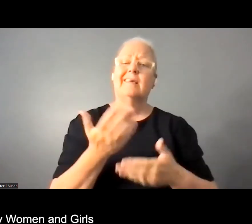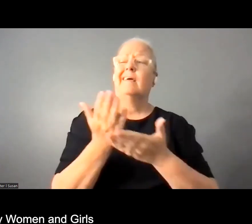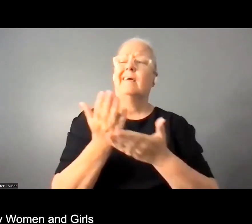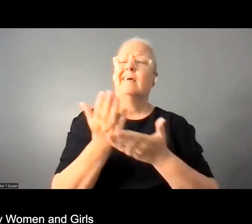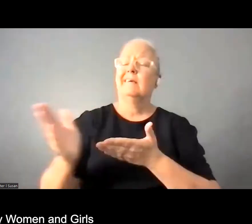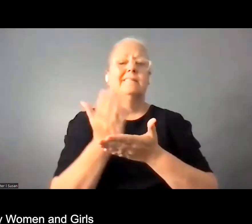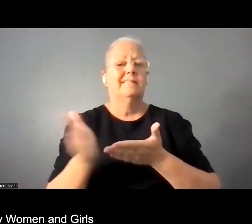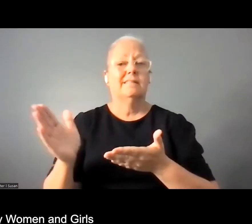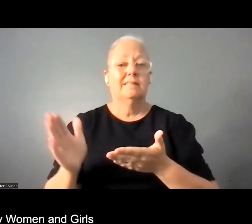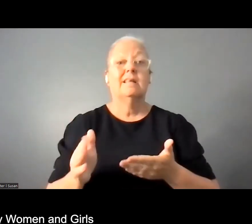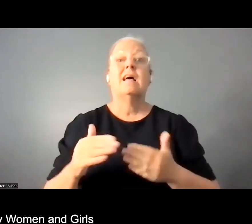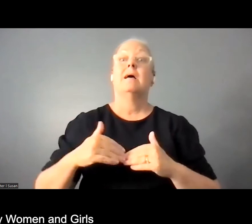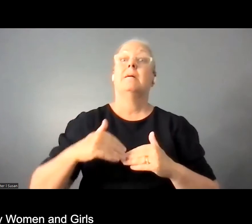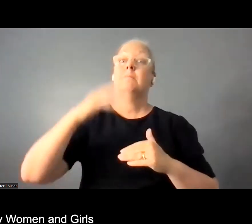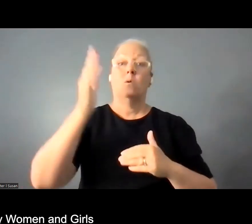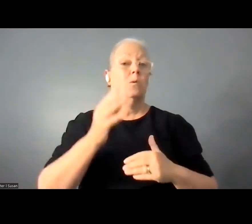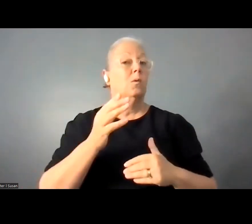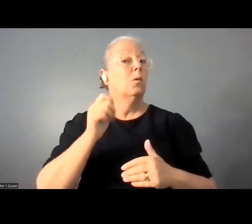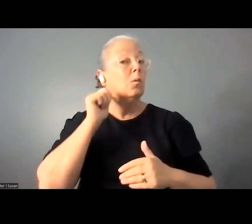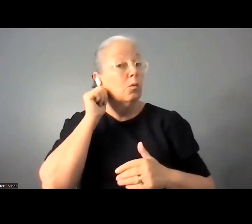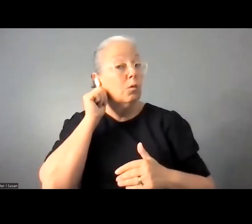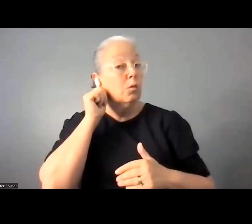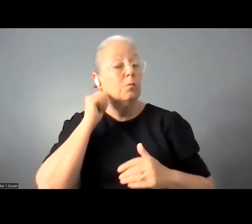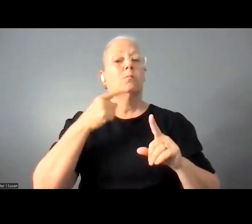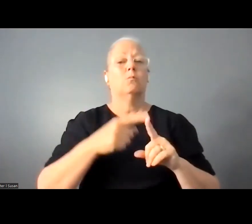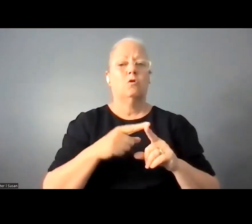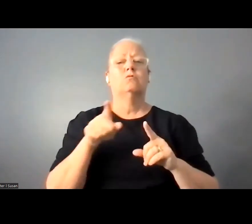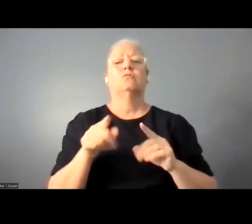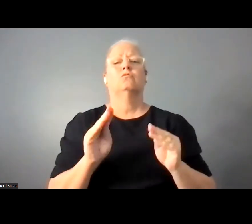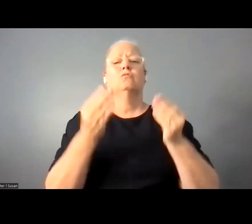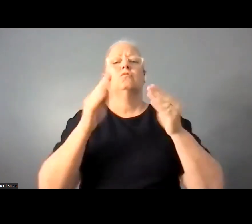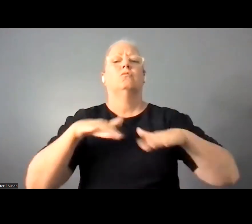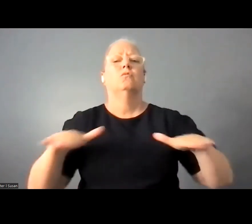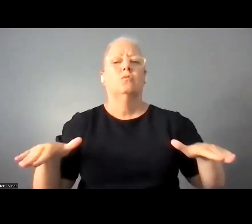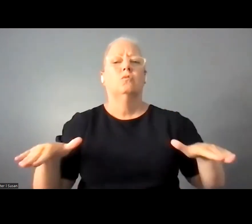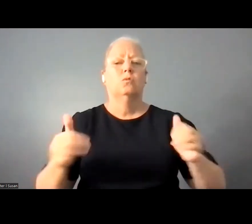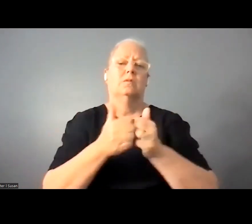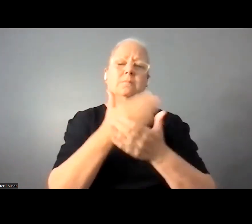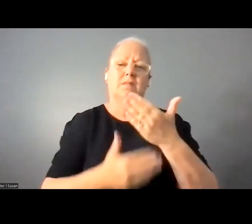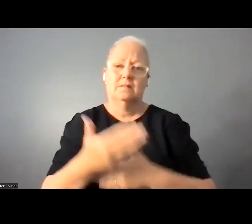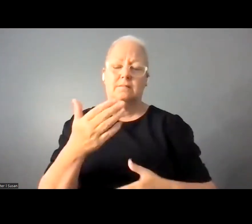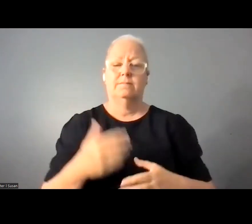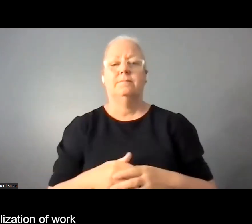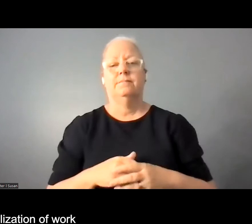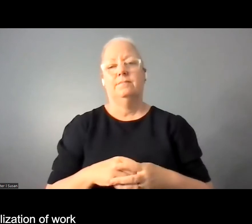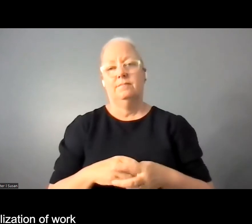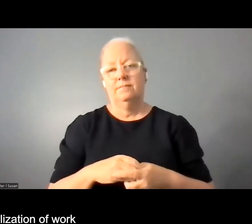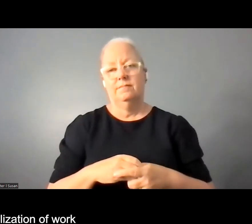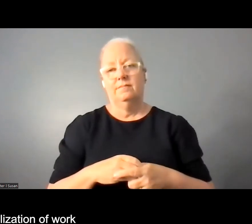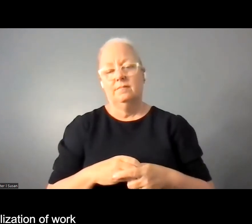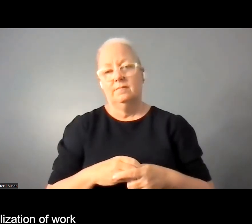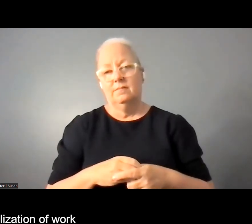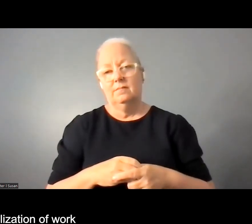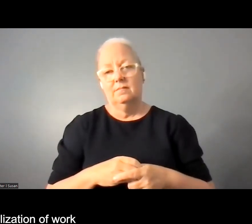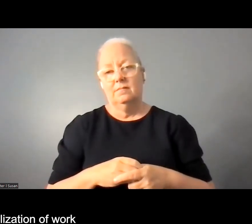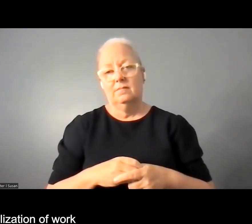women and girls with disabilities and what then happens is that you are also not uh subjected to or exposed